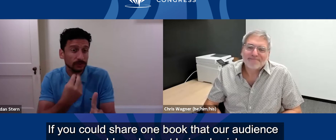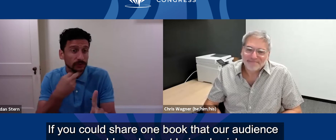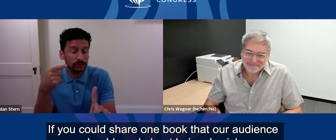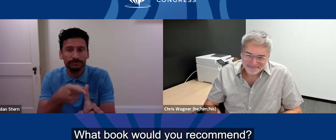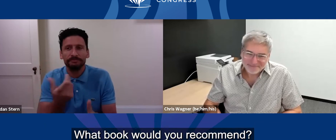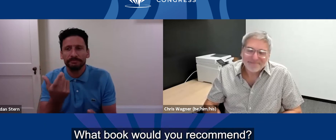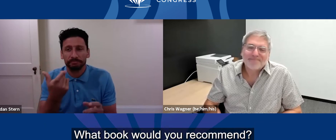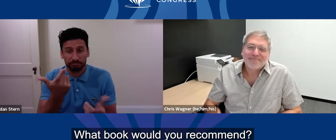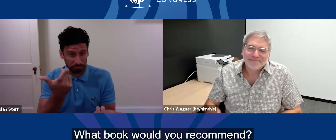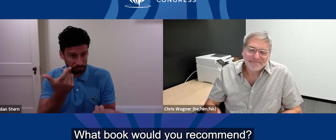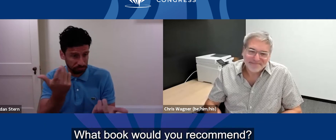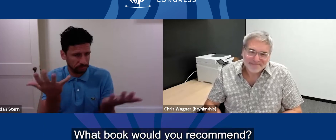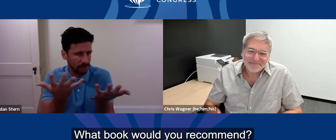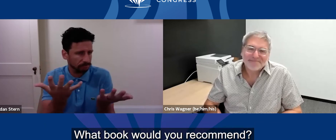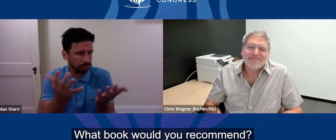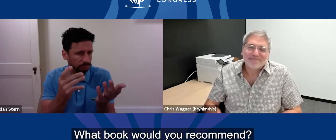what book would you recommend?